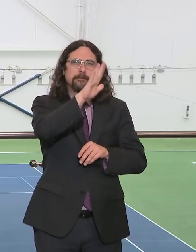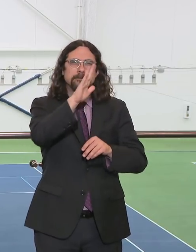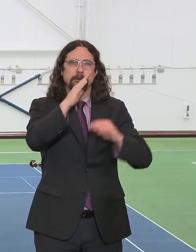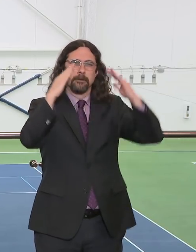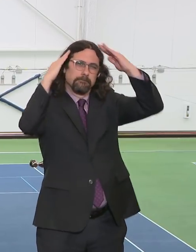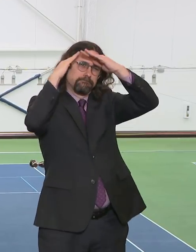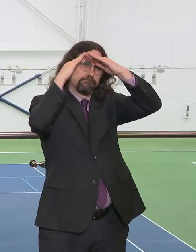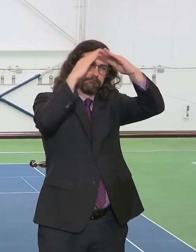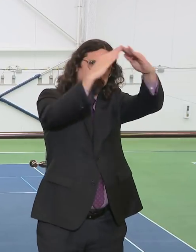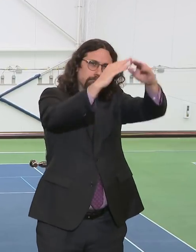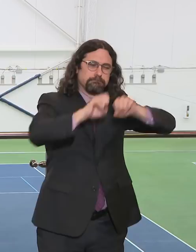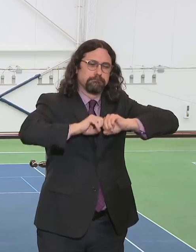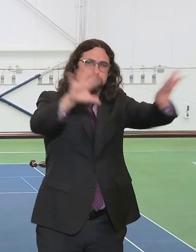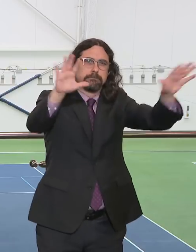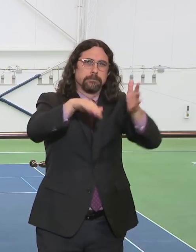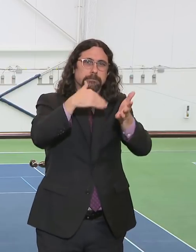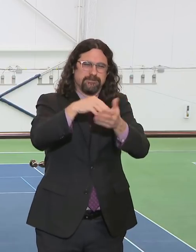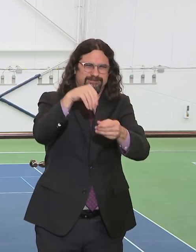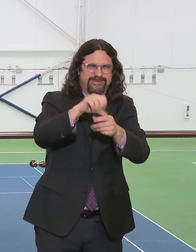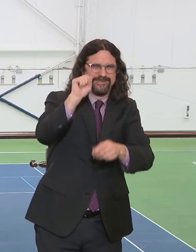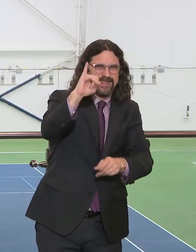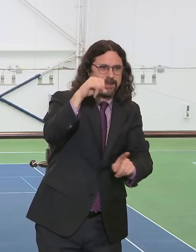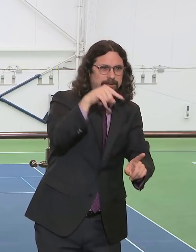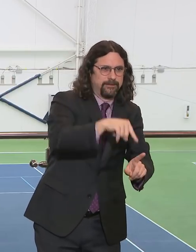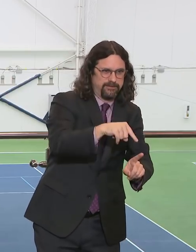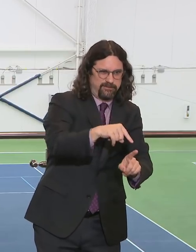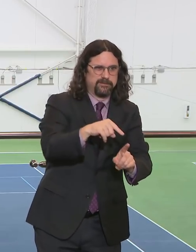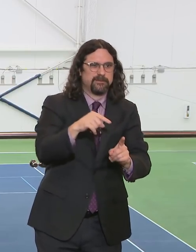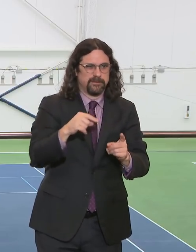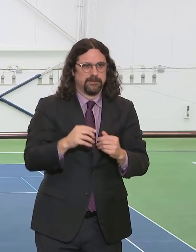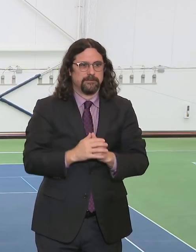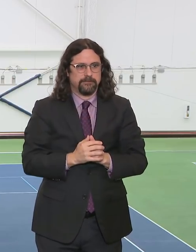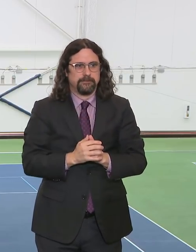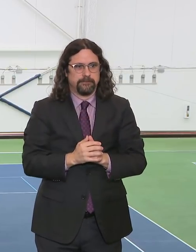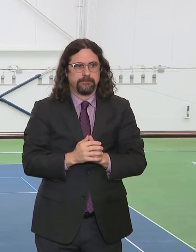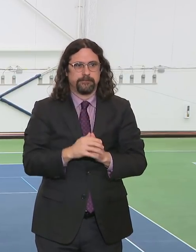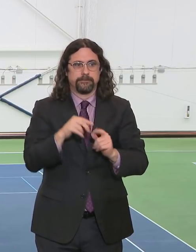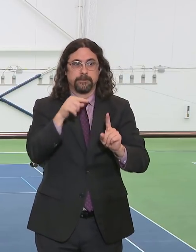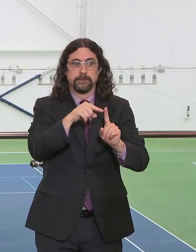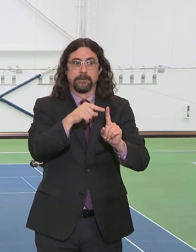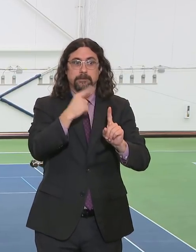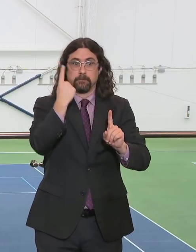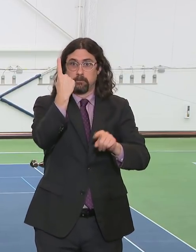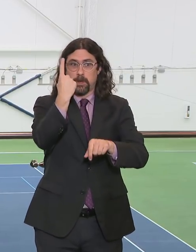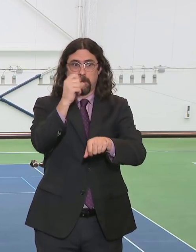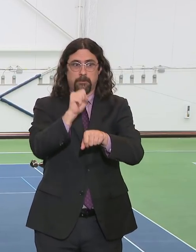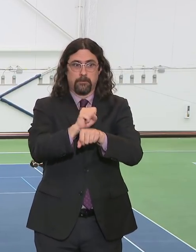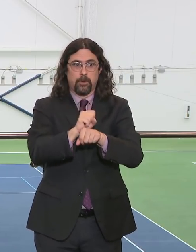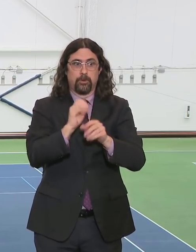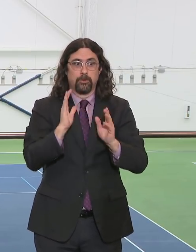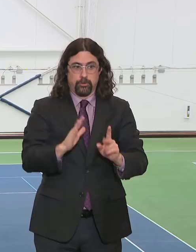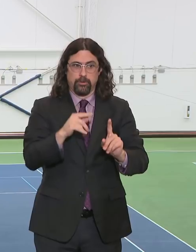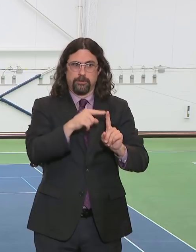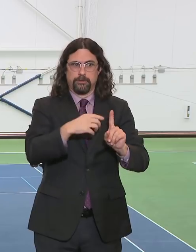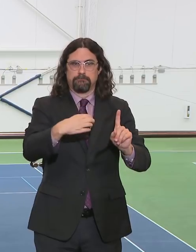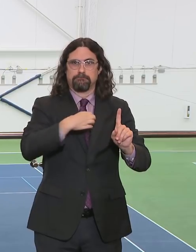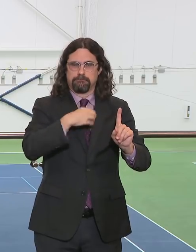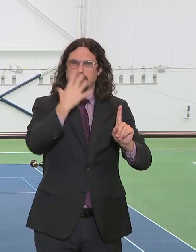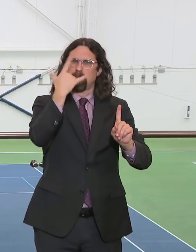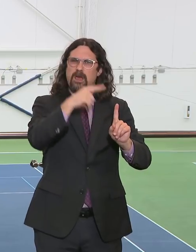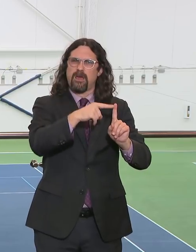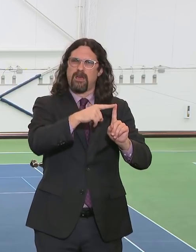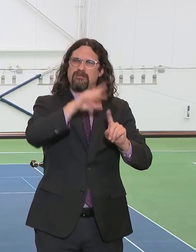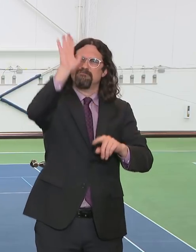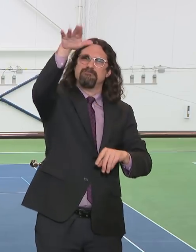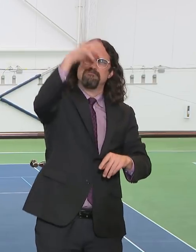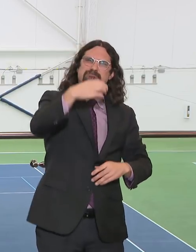concerns, raised social distancing concerns, was fired. The allegation is because he spoke up for the safety of his fellow workers.